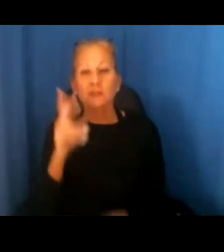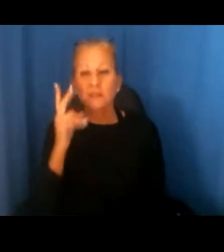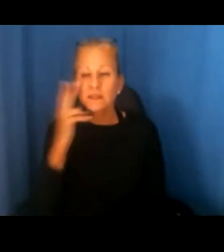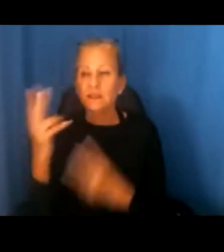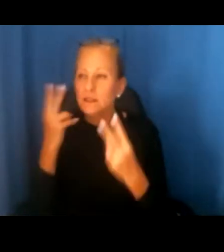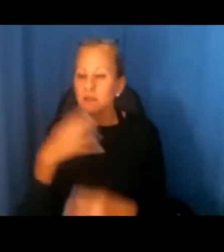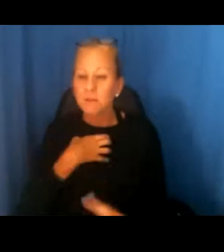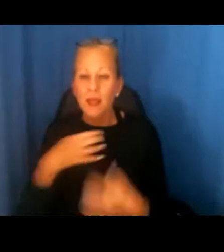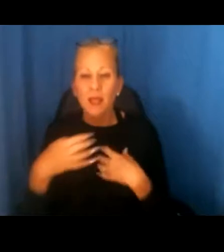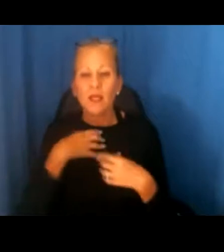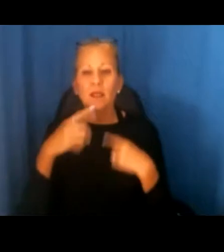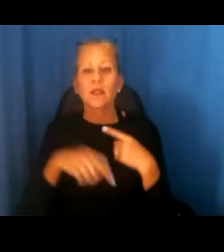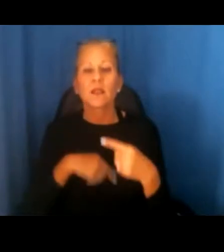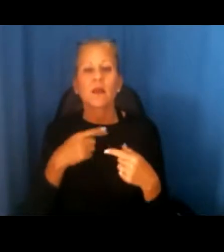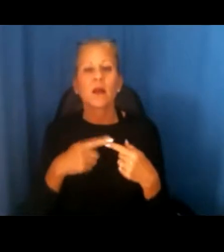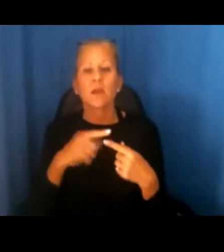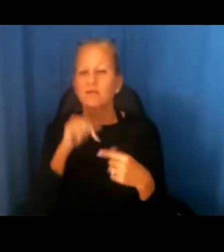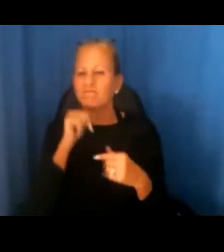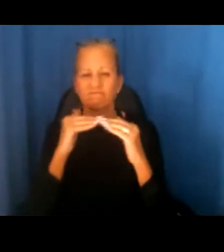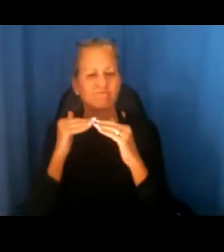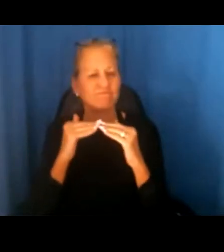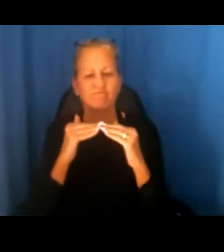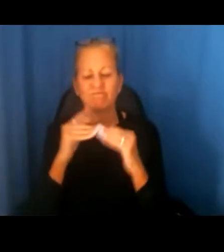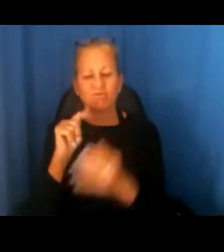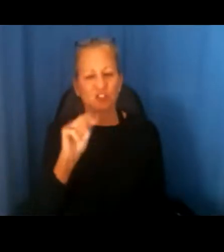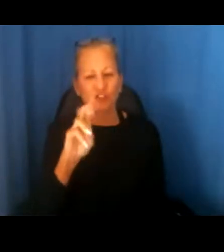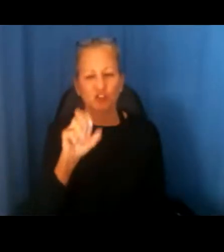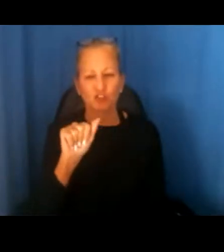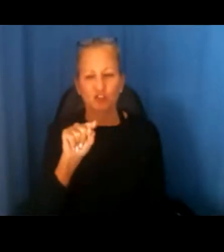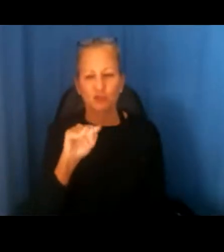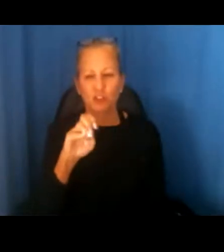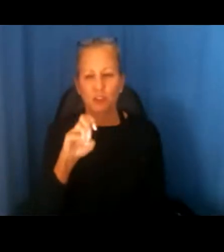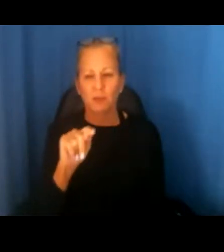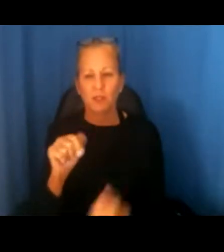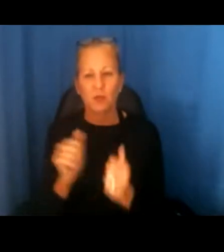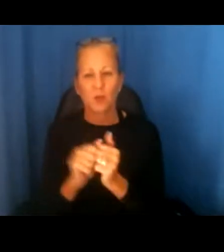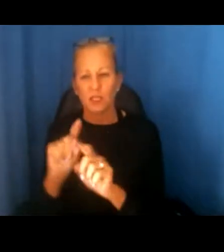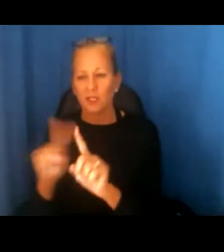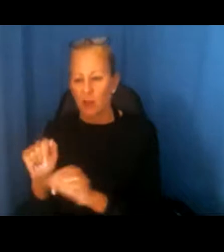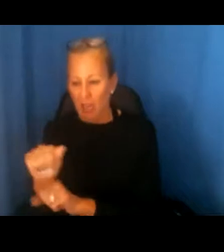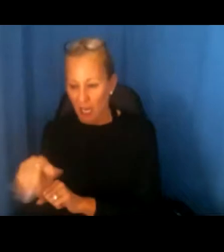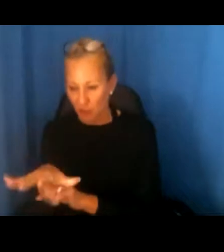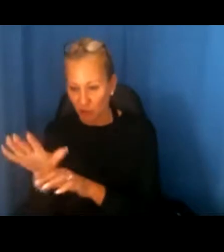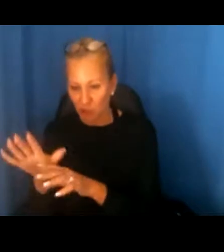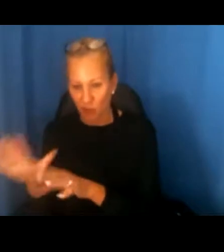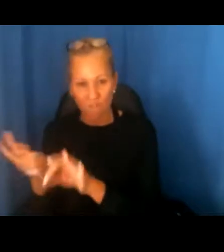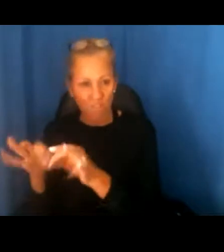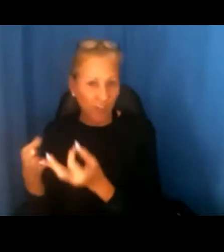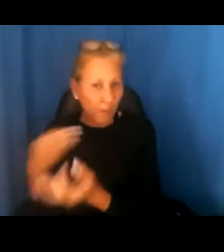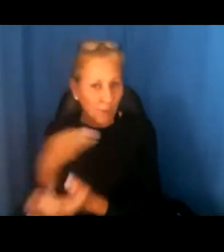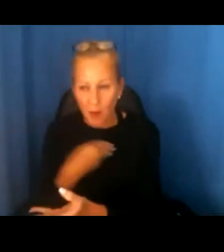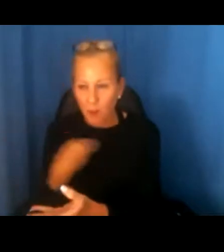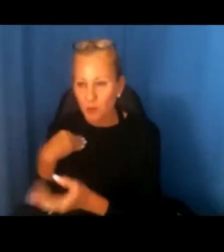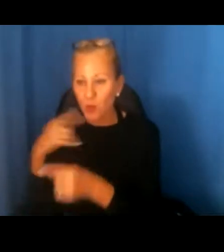disparate treatment, different treatment of Asian Americans or their family members